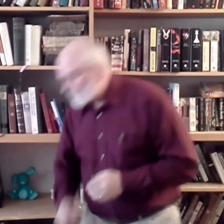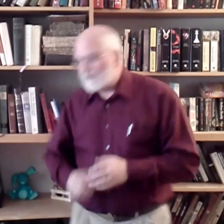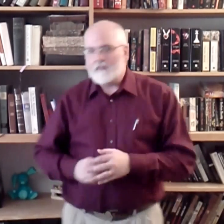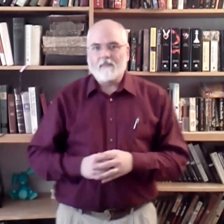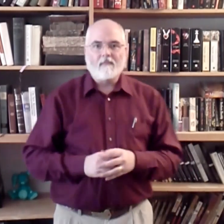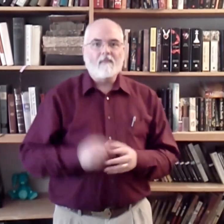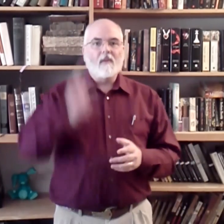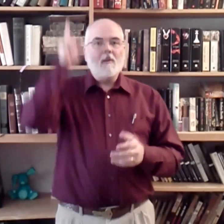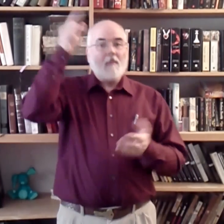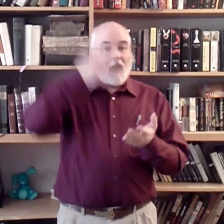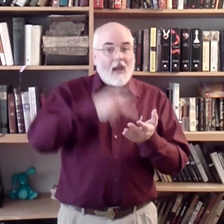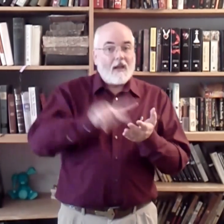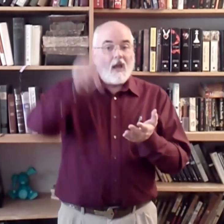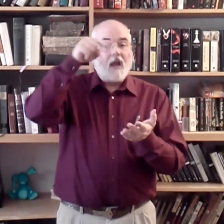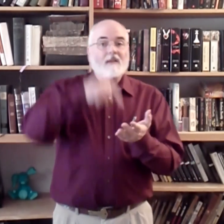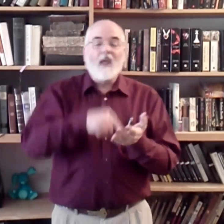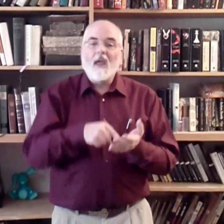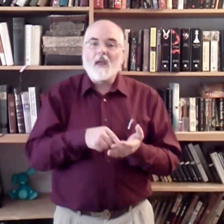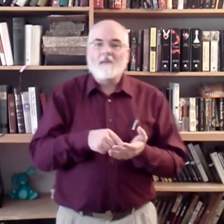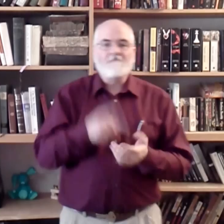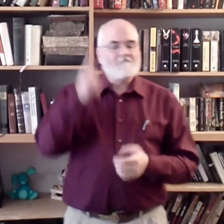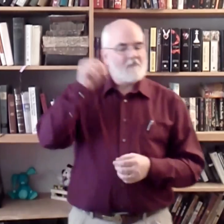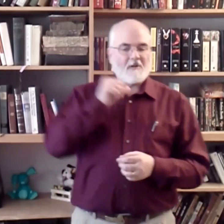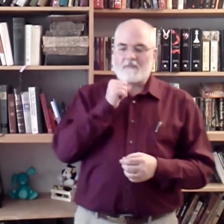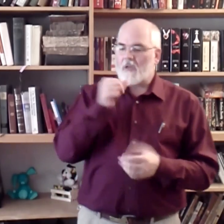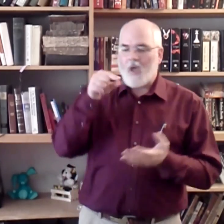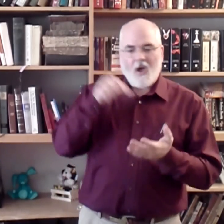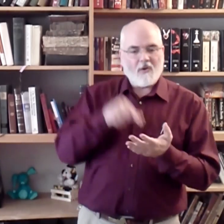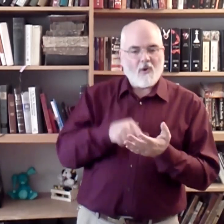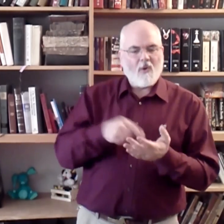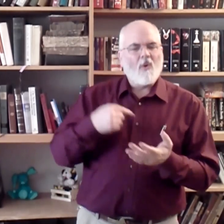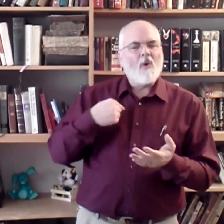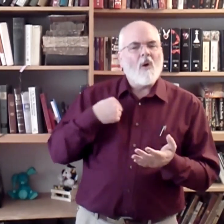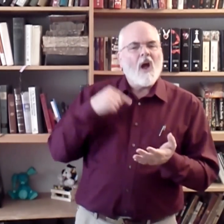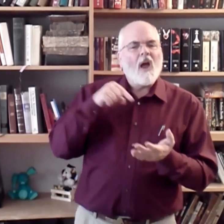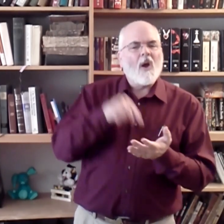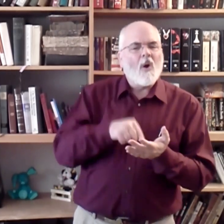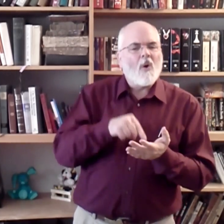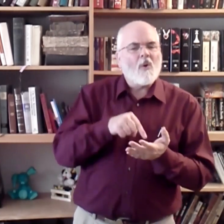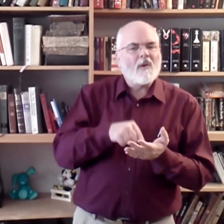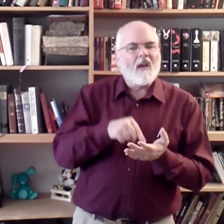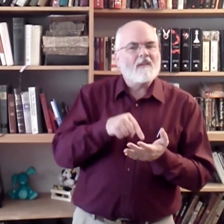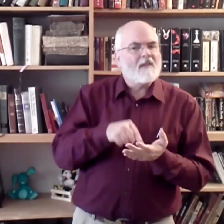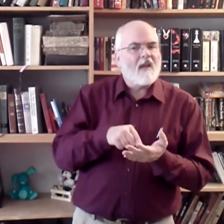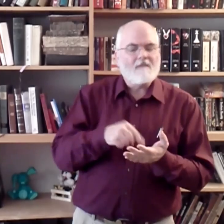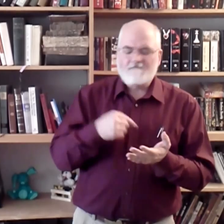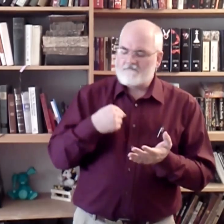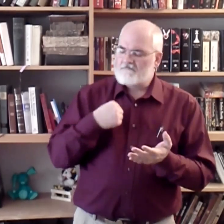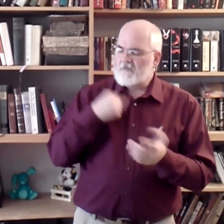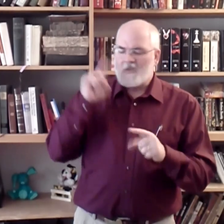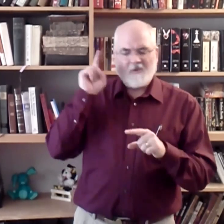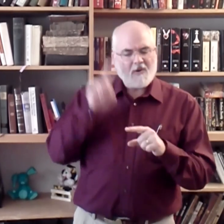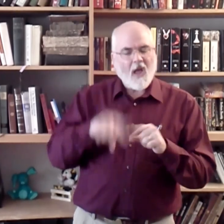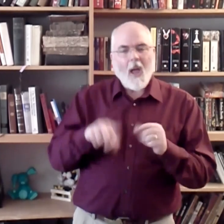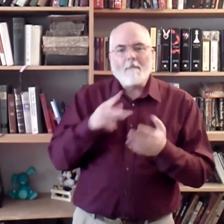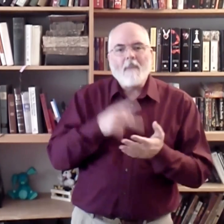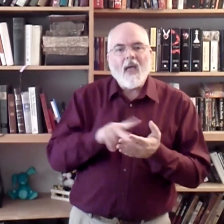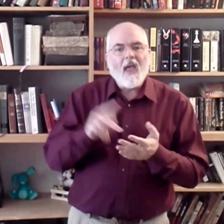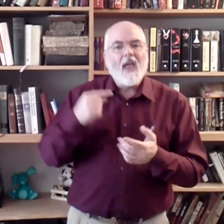He paid a debt, He did not owe, I owed a debt, I could not pay,